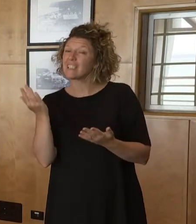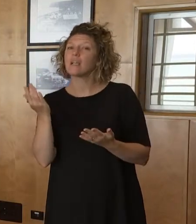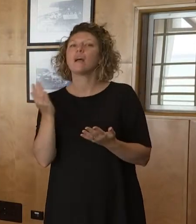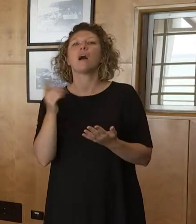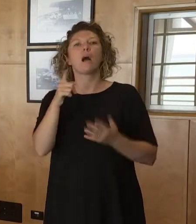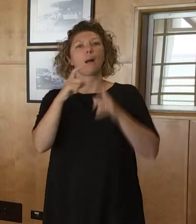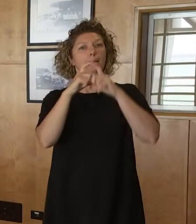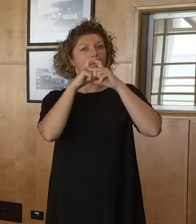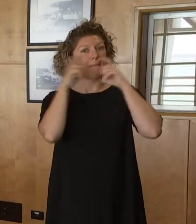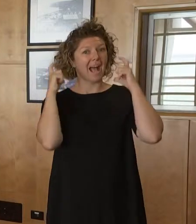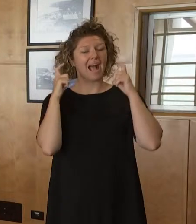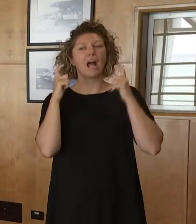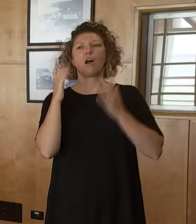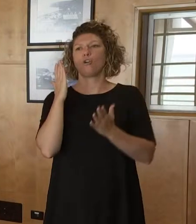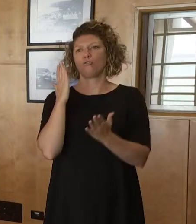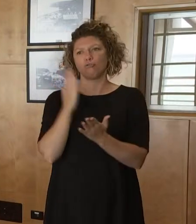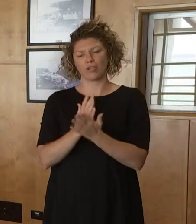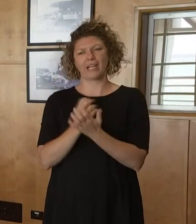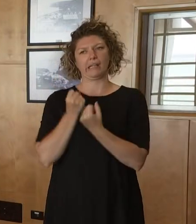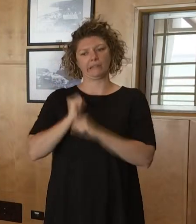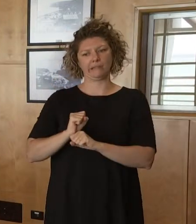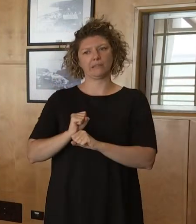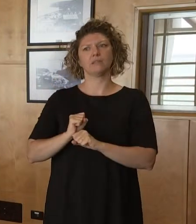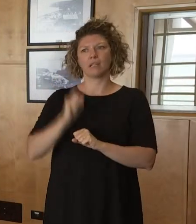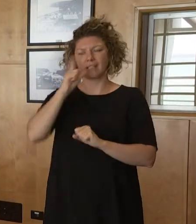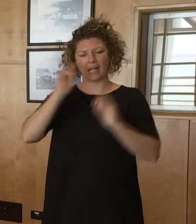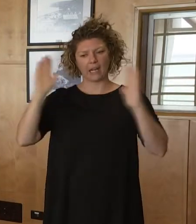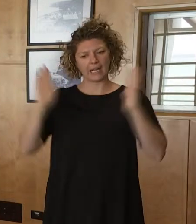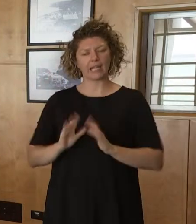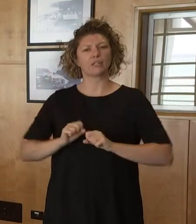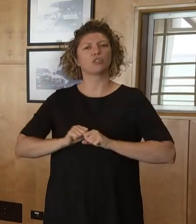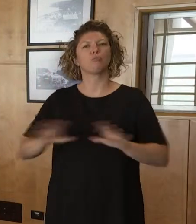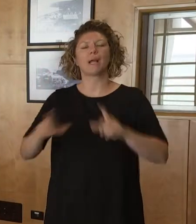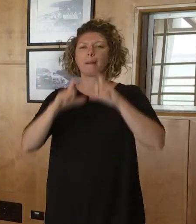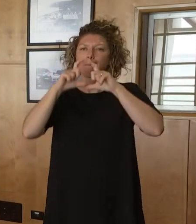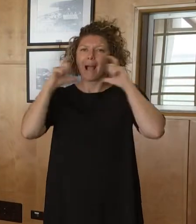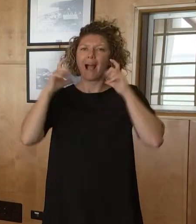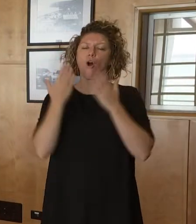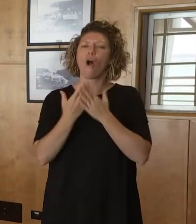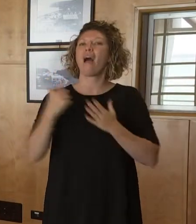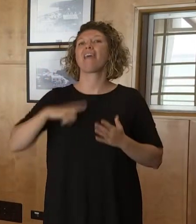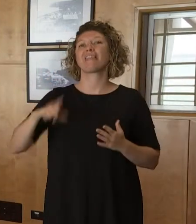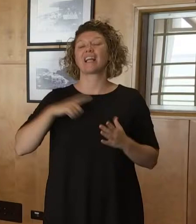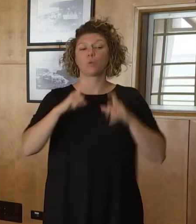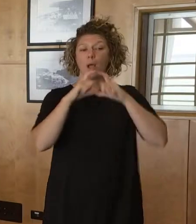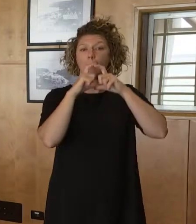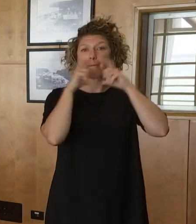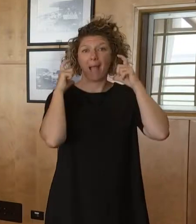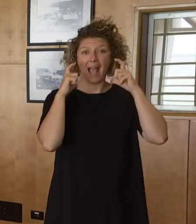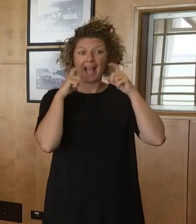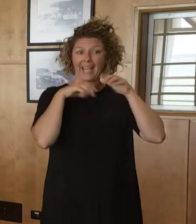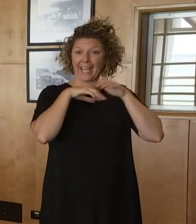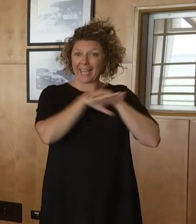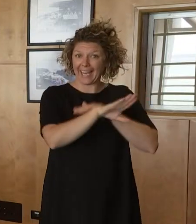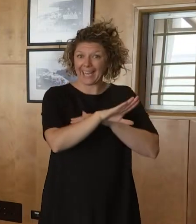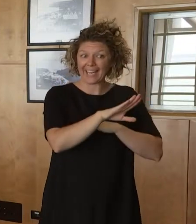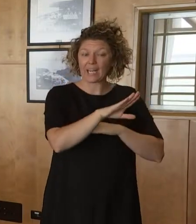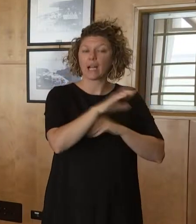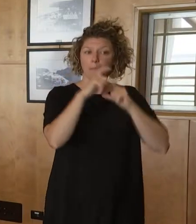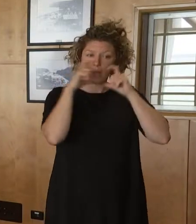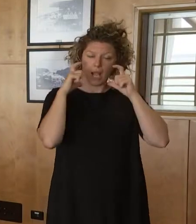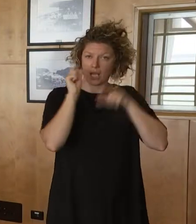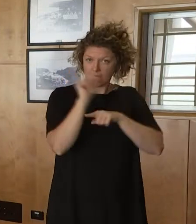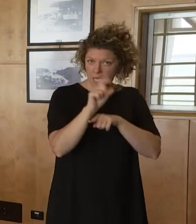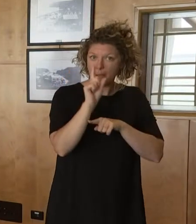stopping the spread of Omicron. And so that's why we've recommended the introduction of an outdoor mask mandate to try and